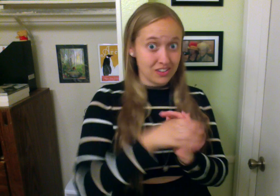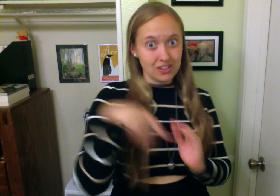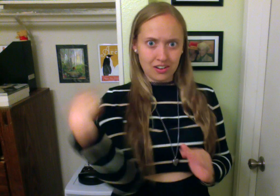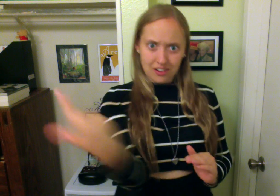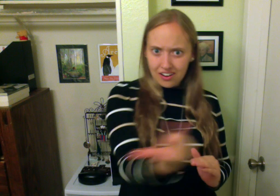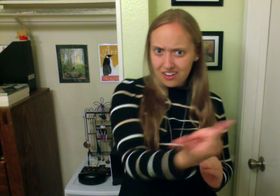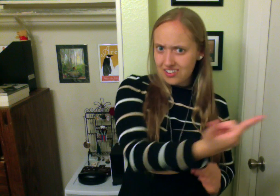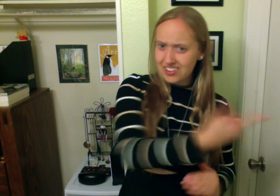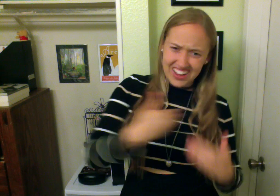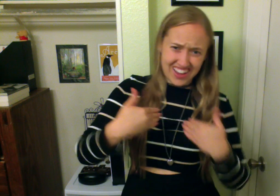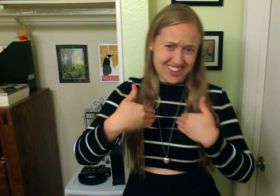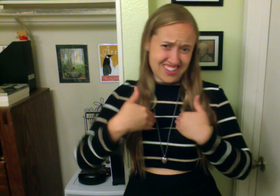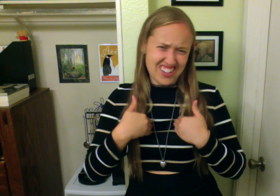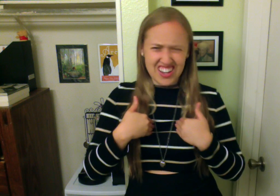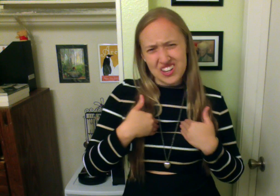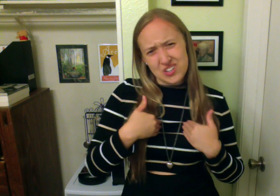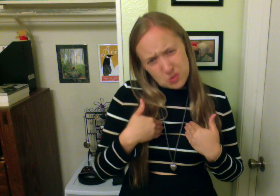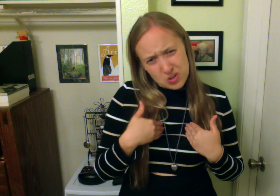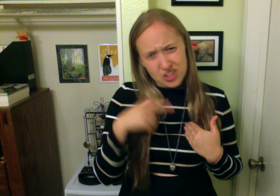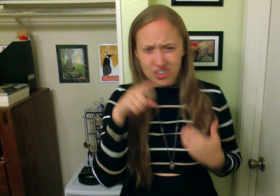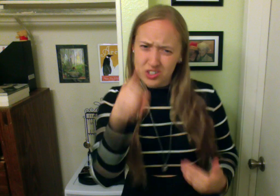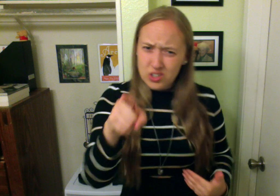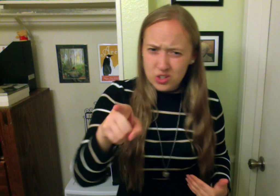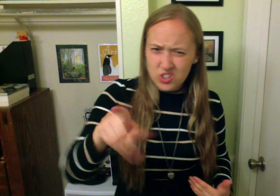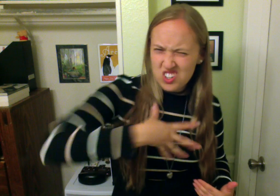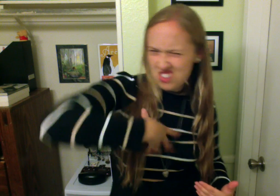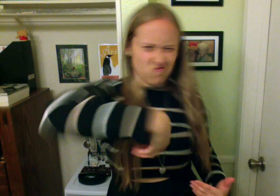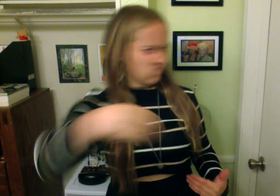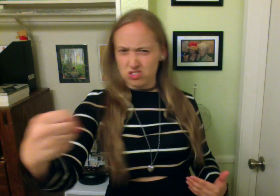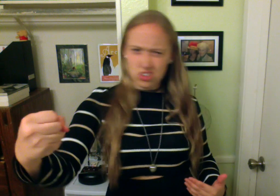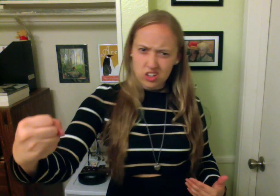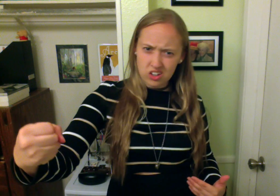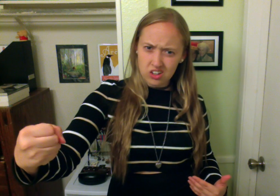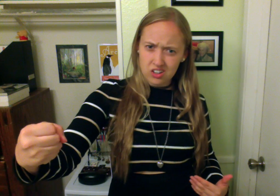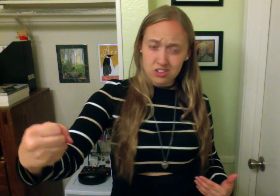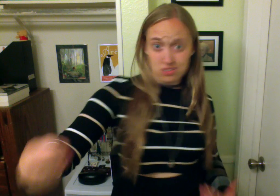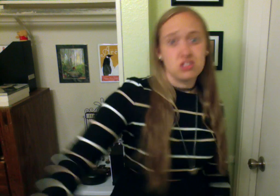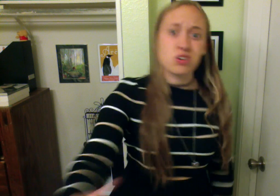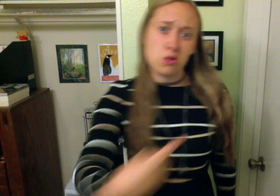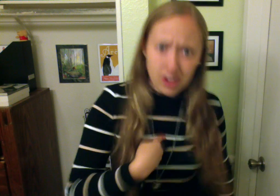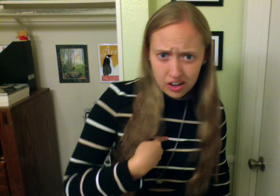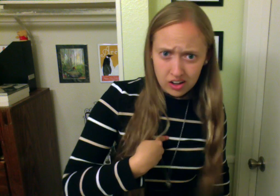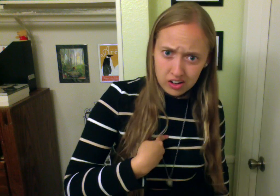All I've got's what you didn't take So I,